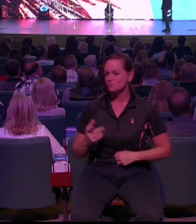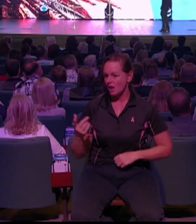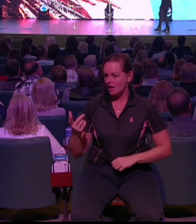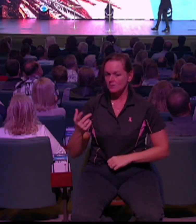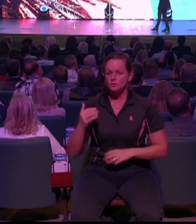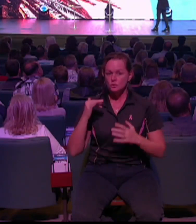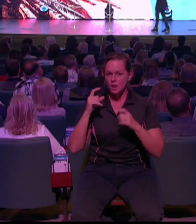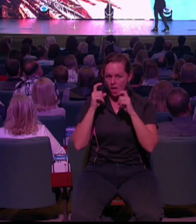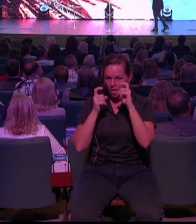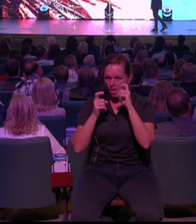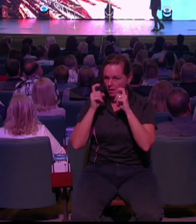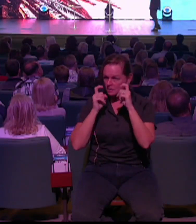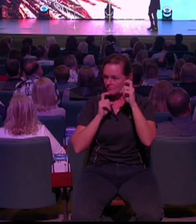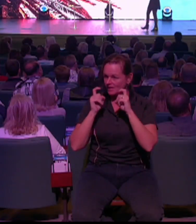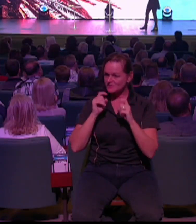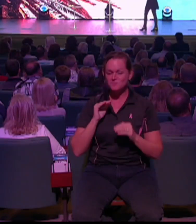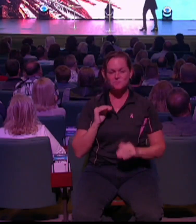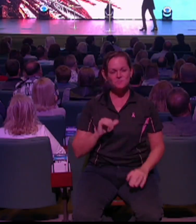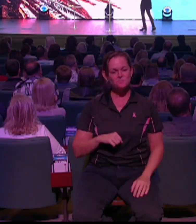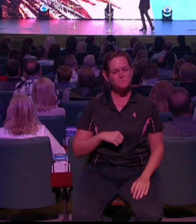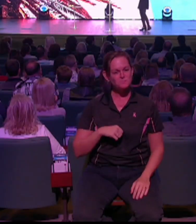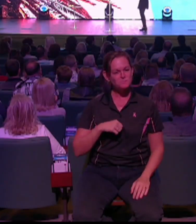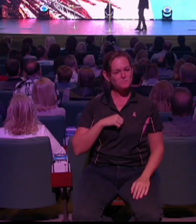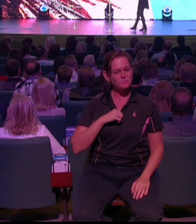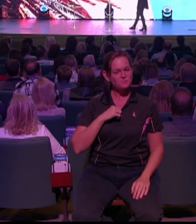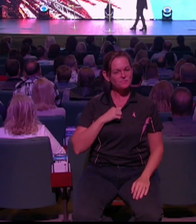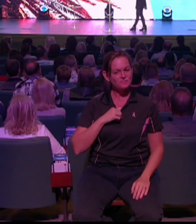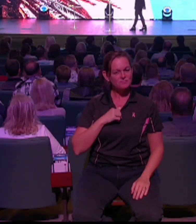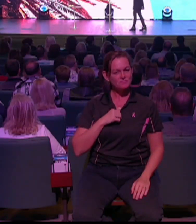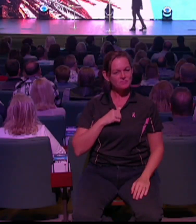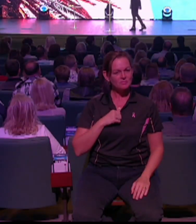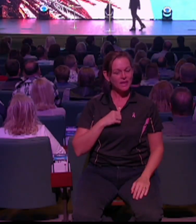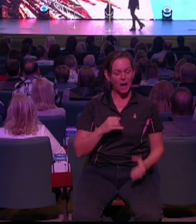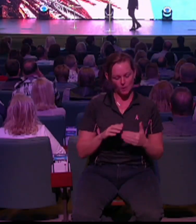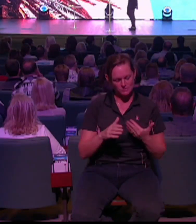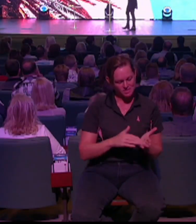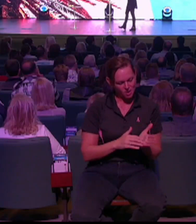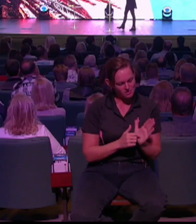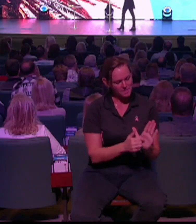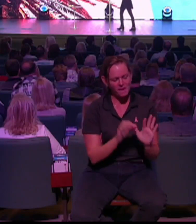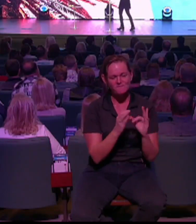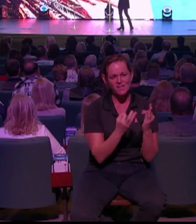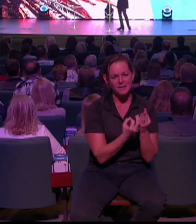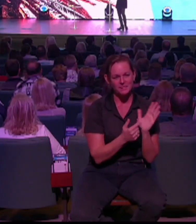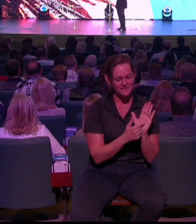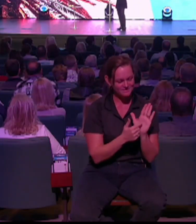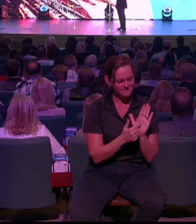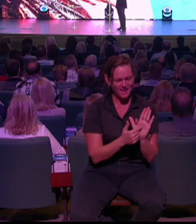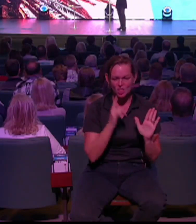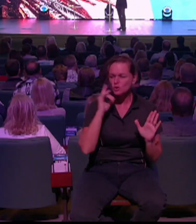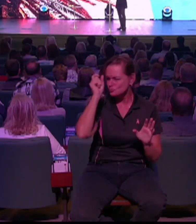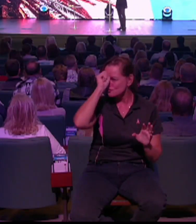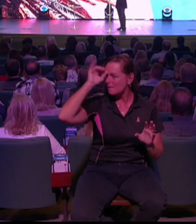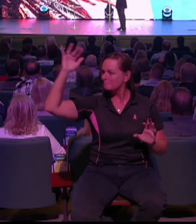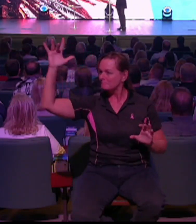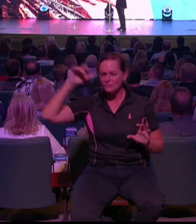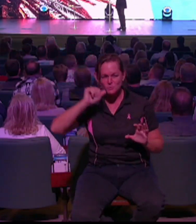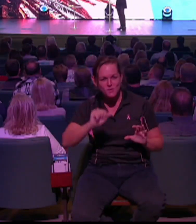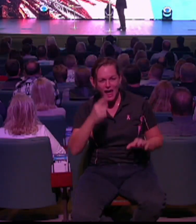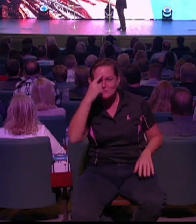I showed her pictures of my family. And I said, Sarah, you know what? You can dream. Sarah, you can have kids one